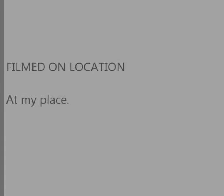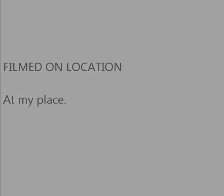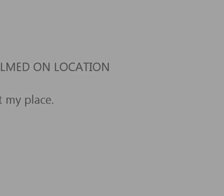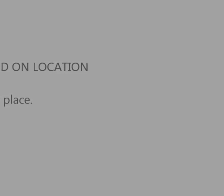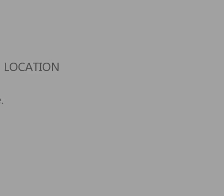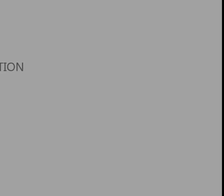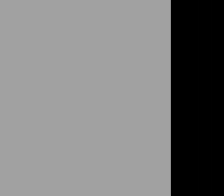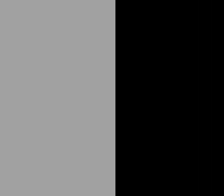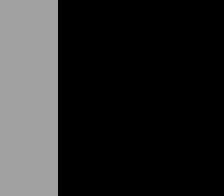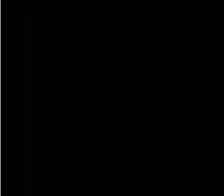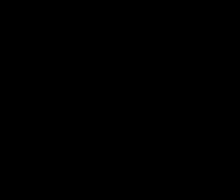Bye. you.